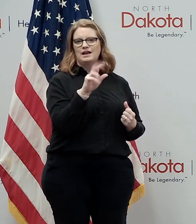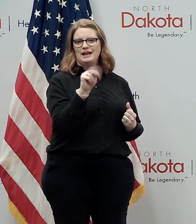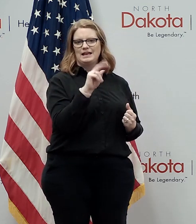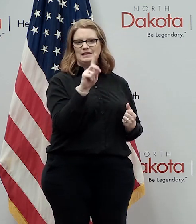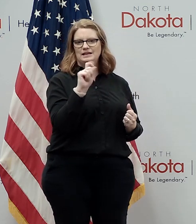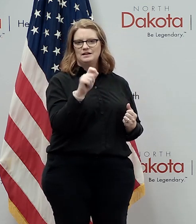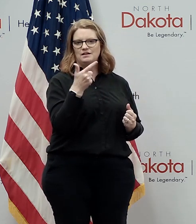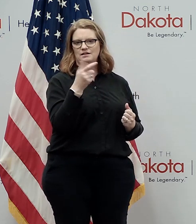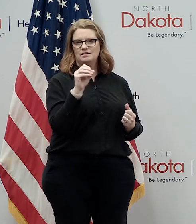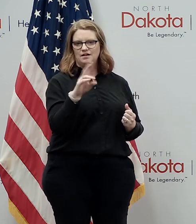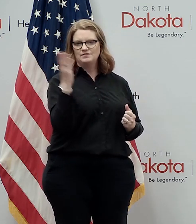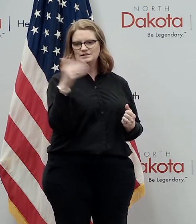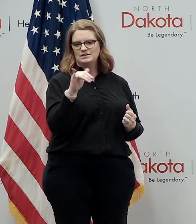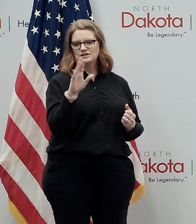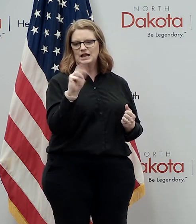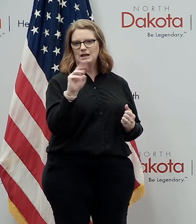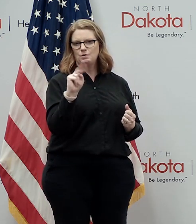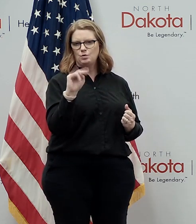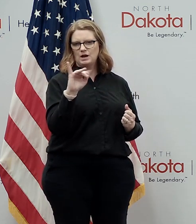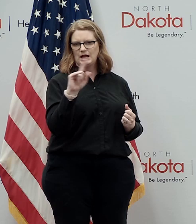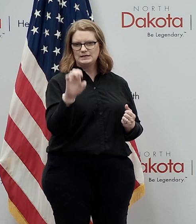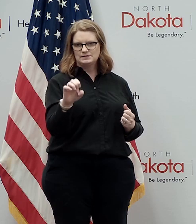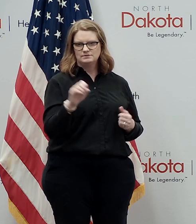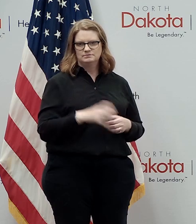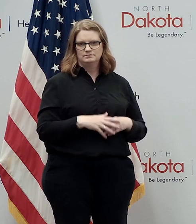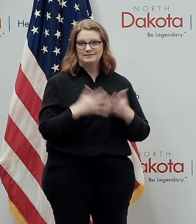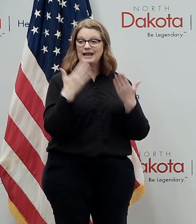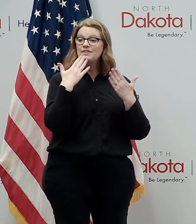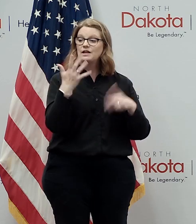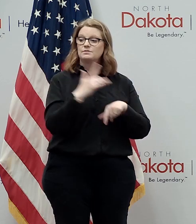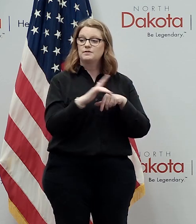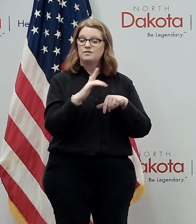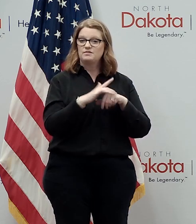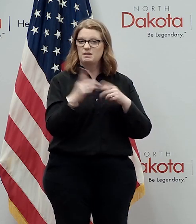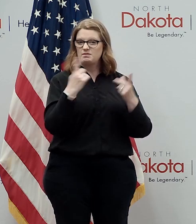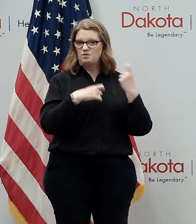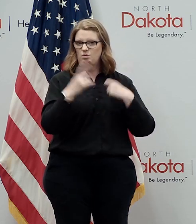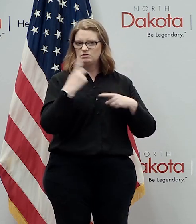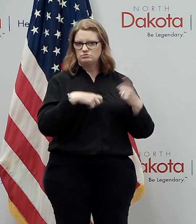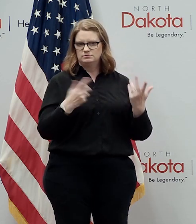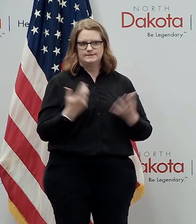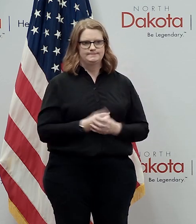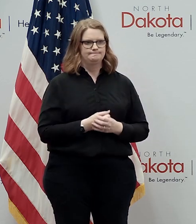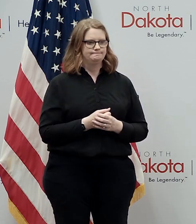slash immunize thank you and i'll be available for questions at the end